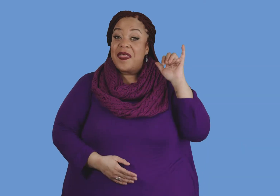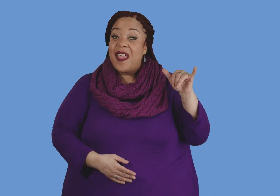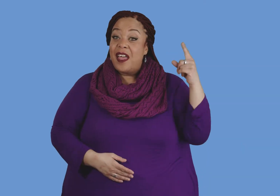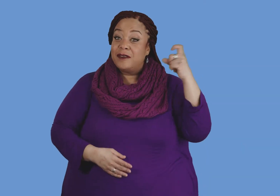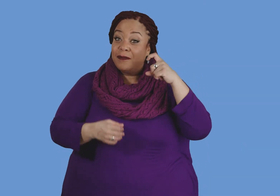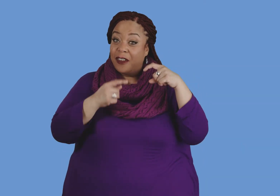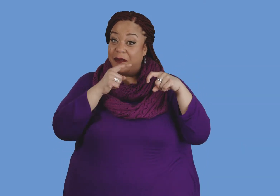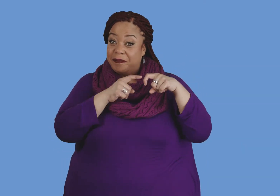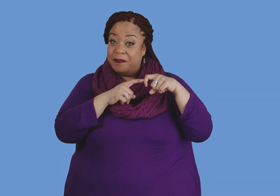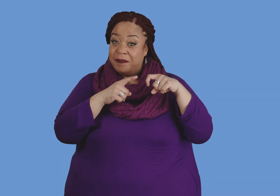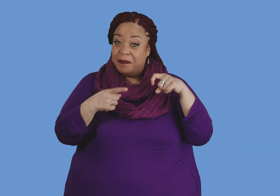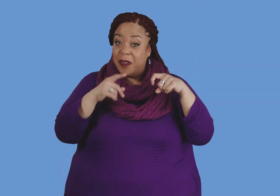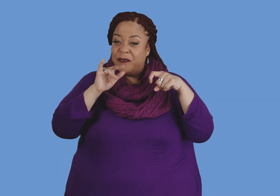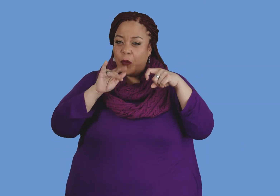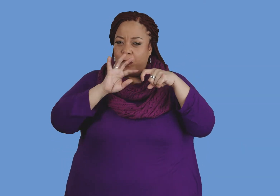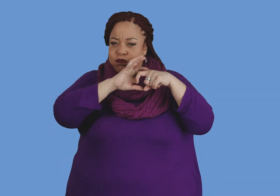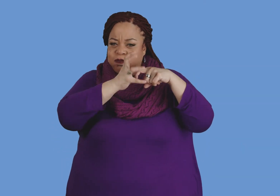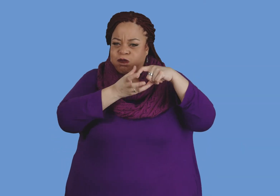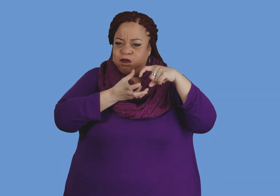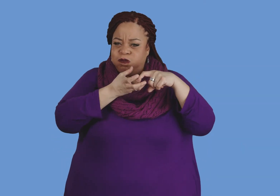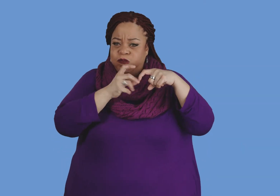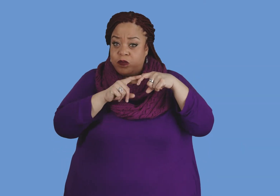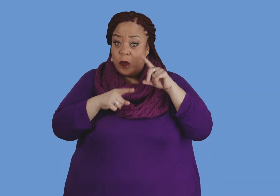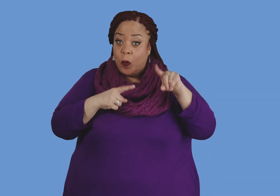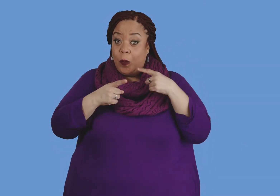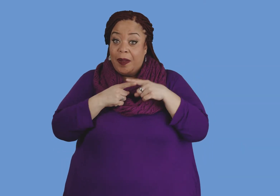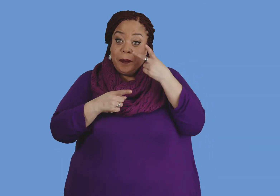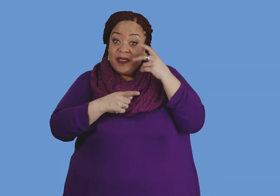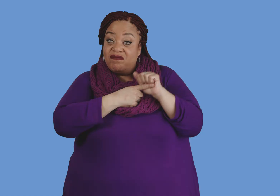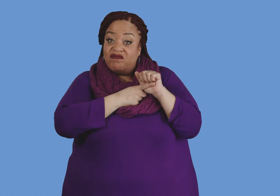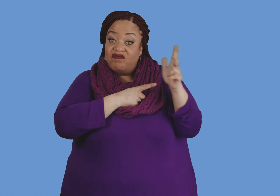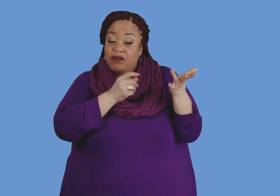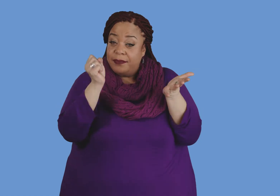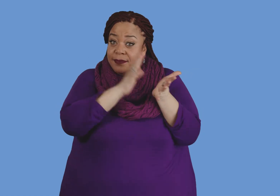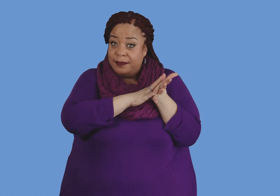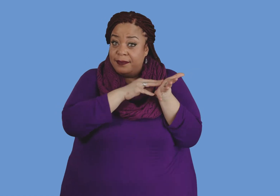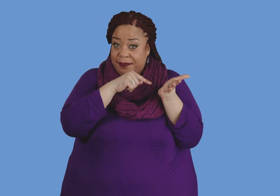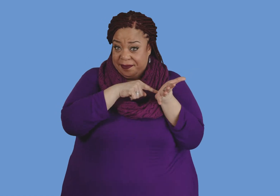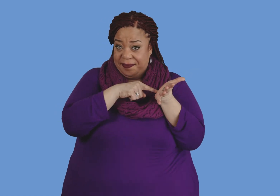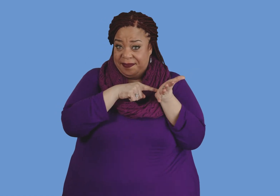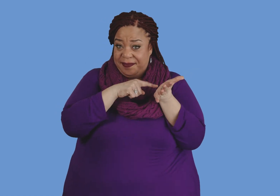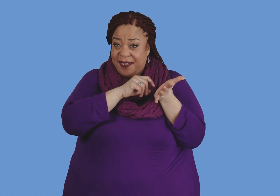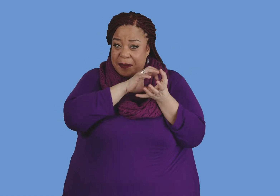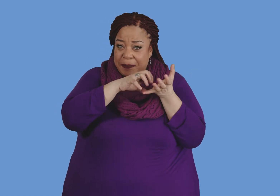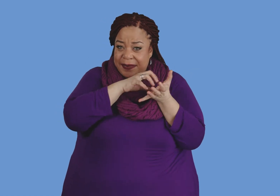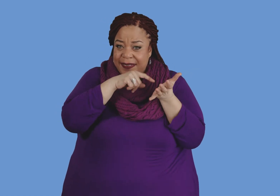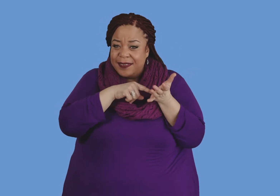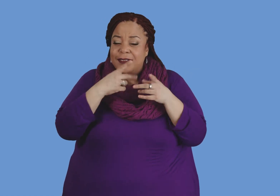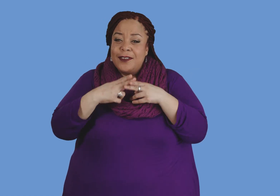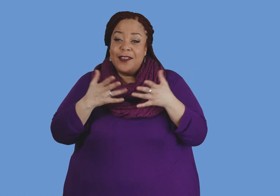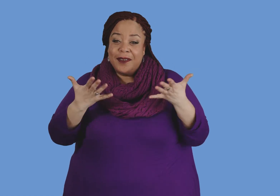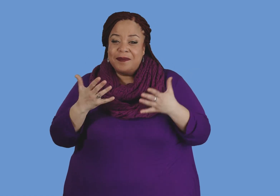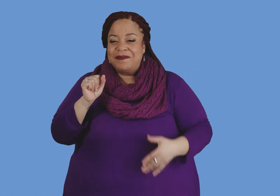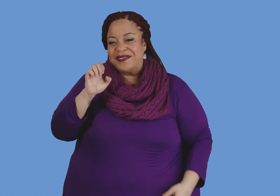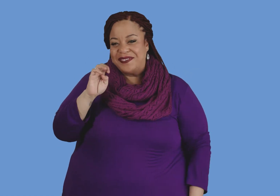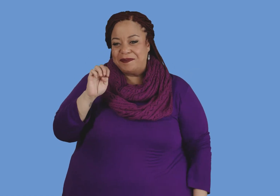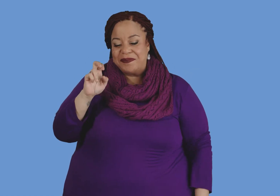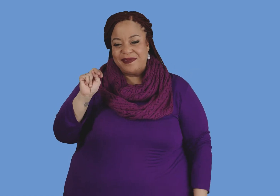Sperm cells mix with other fluids to make semen, which spurts out of your penis when you ejaculate.